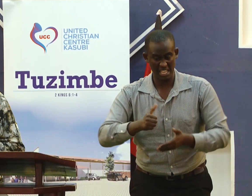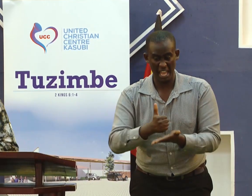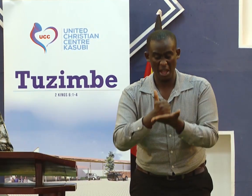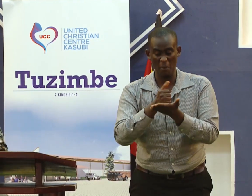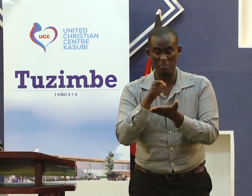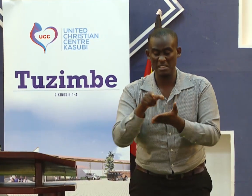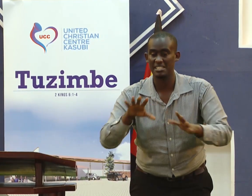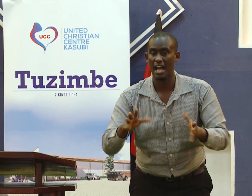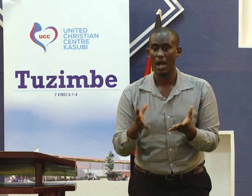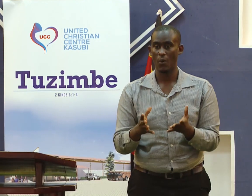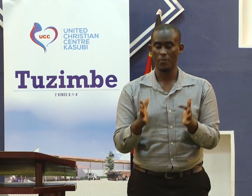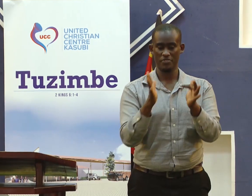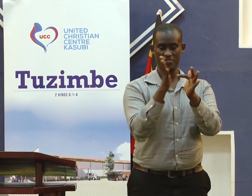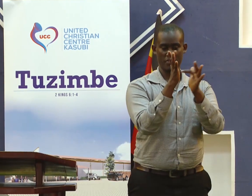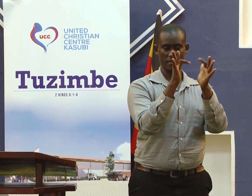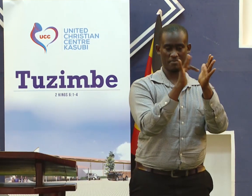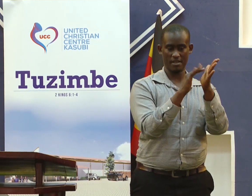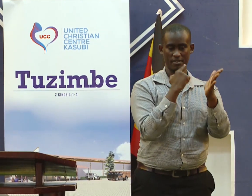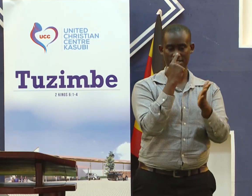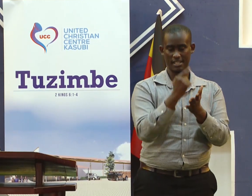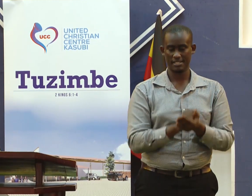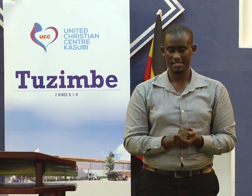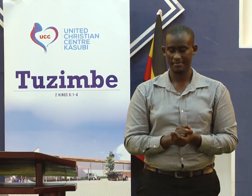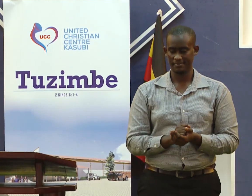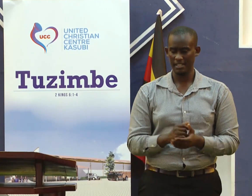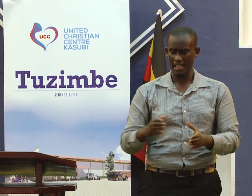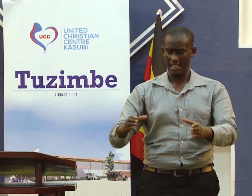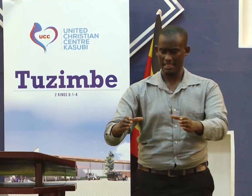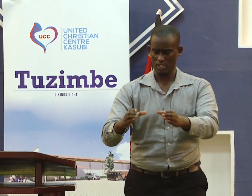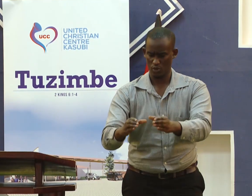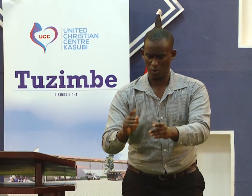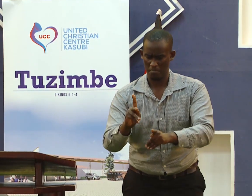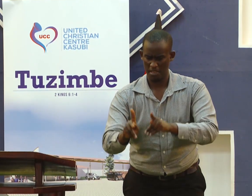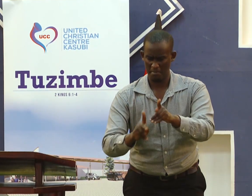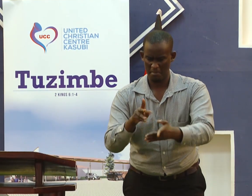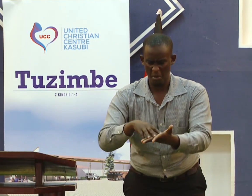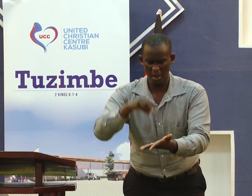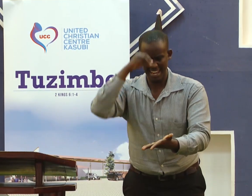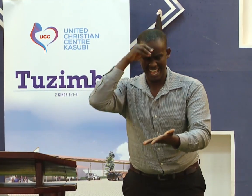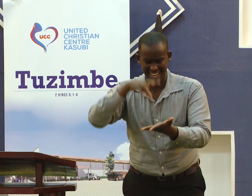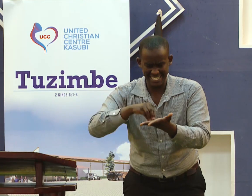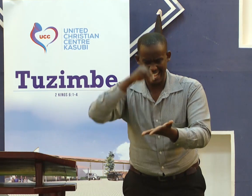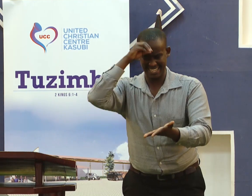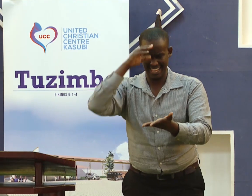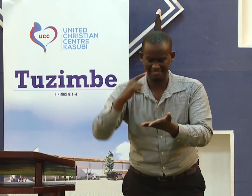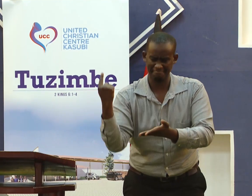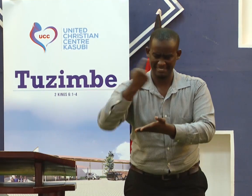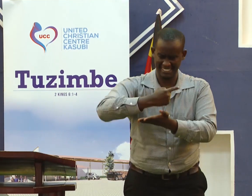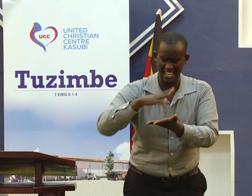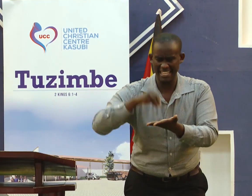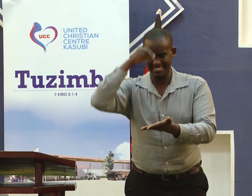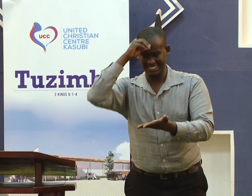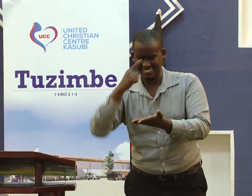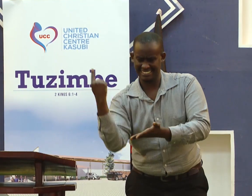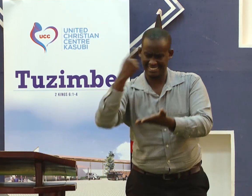The Bible has said that they learn every day but they